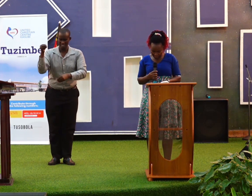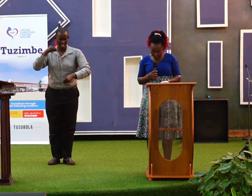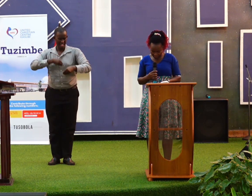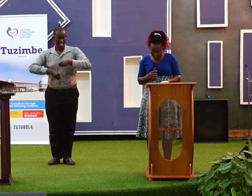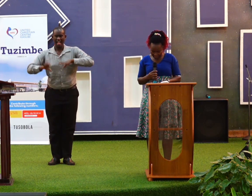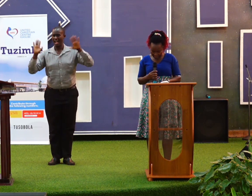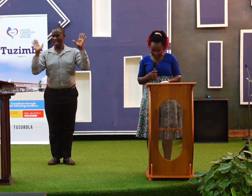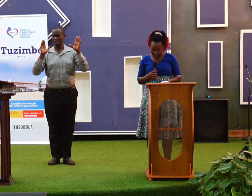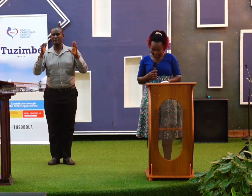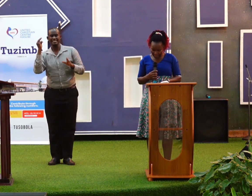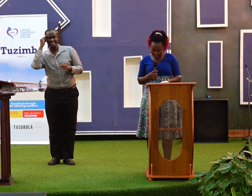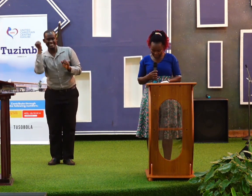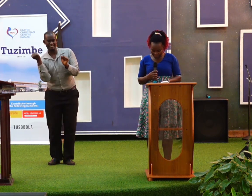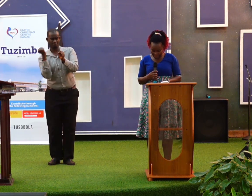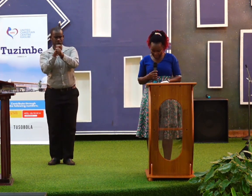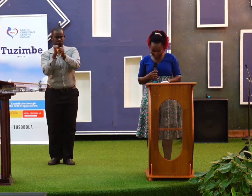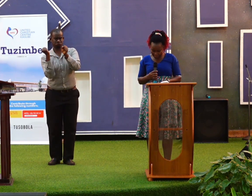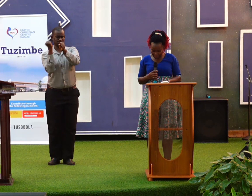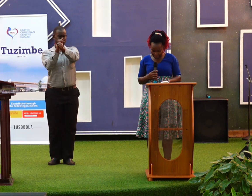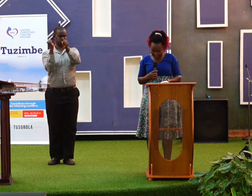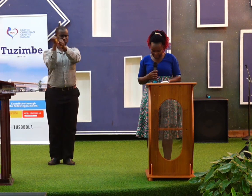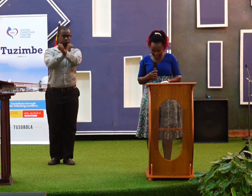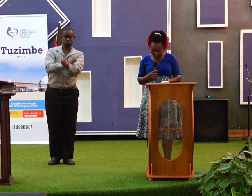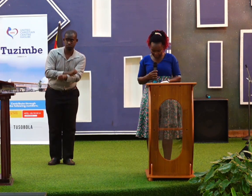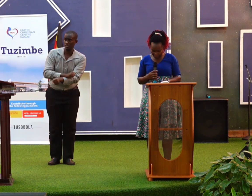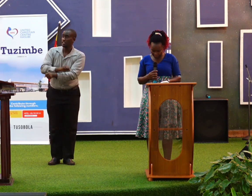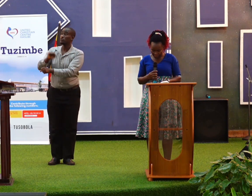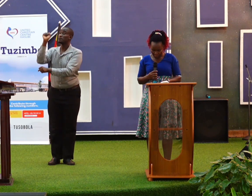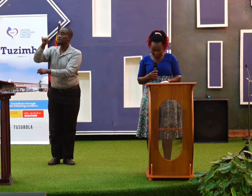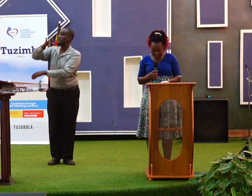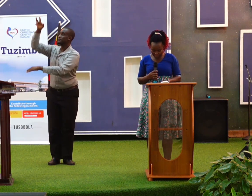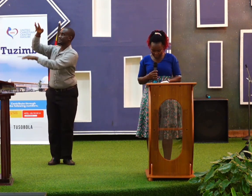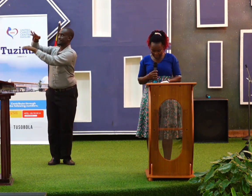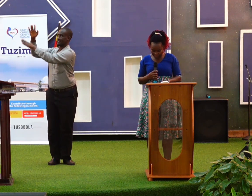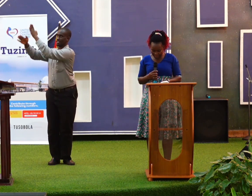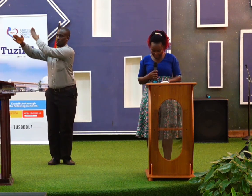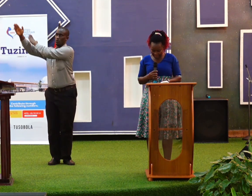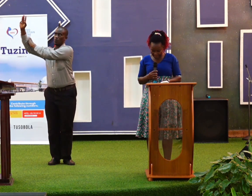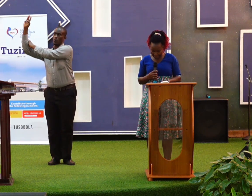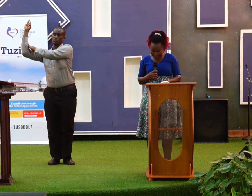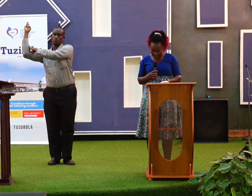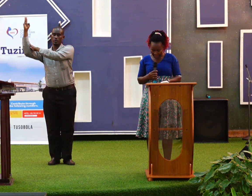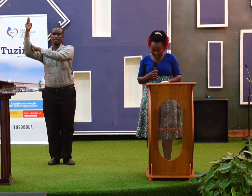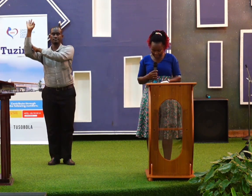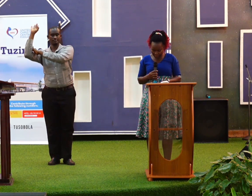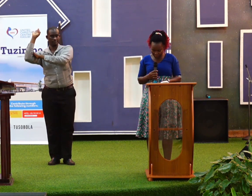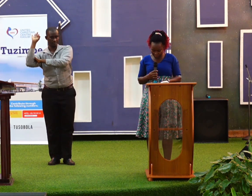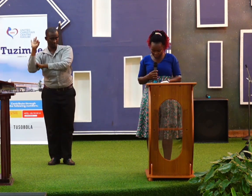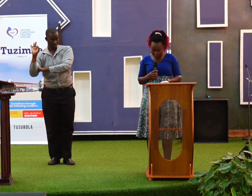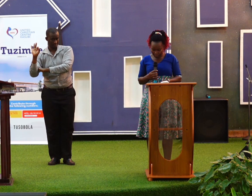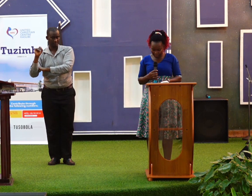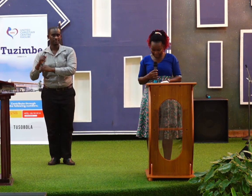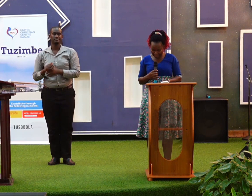renewing of your mind, then you will be able to test and approve what God's will is, his